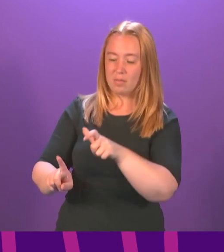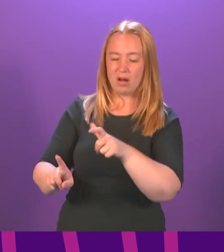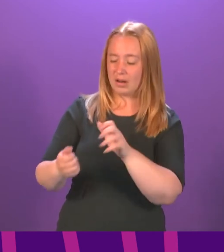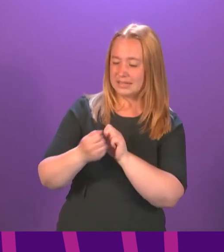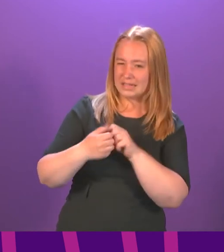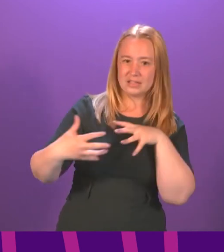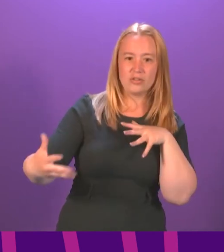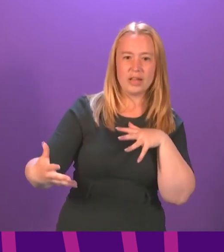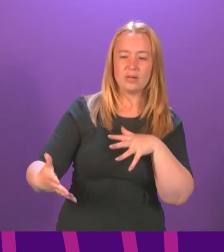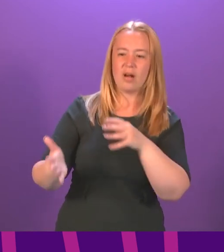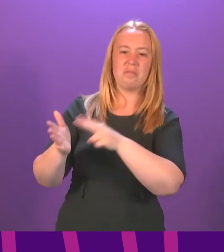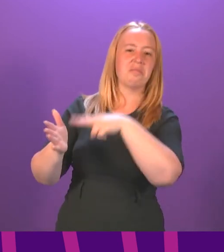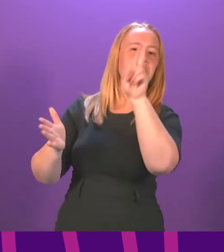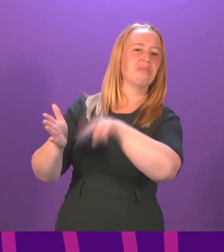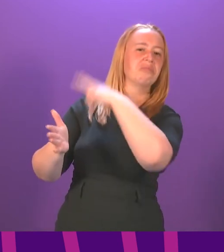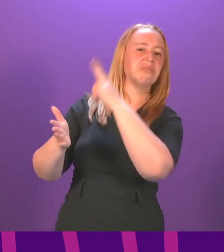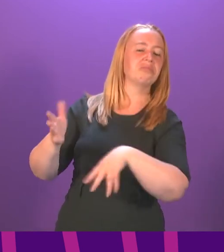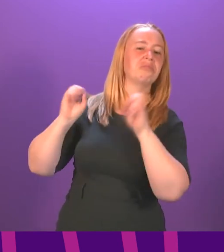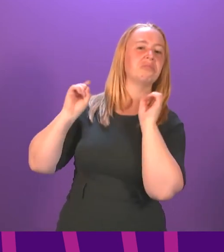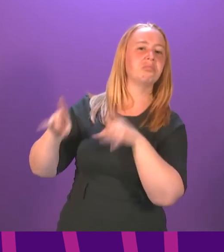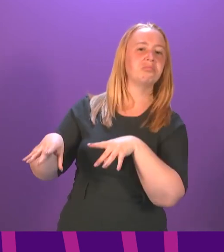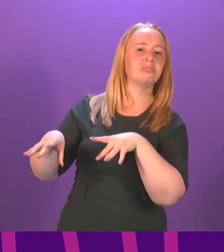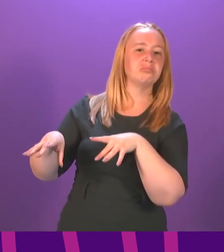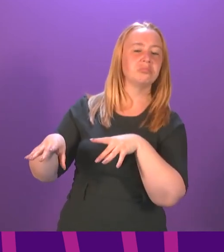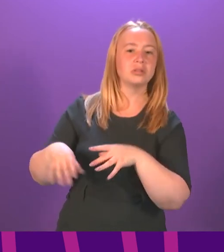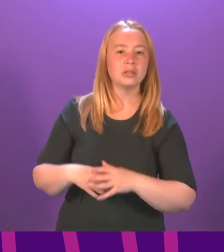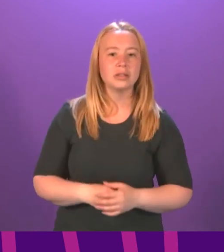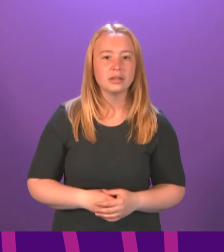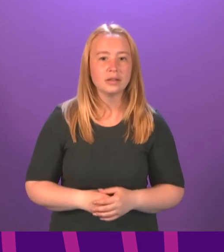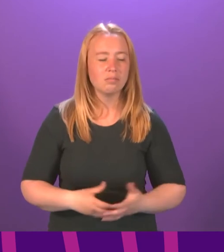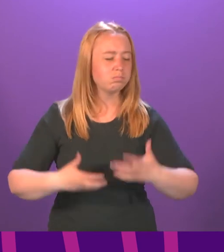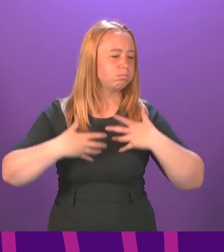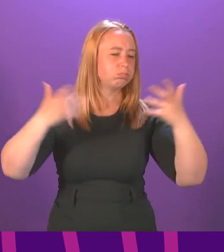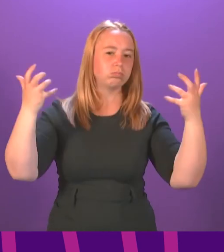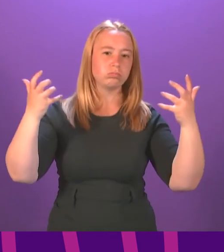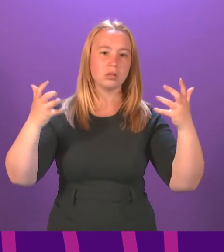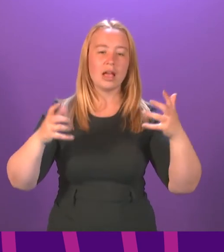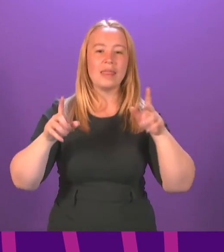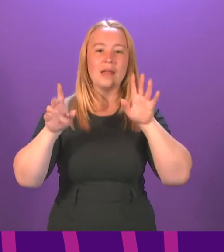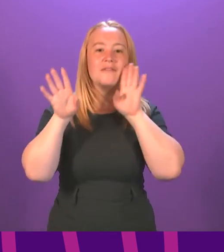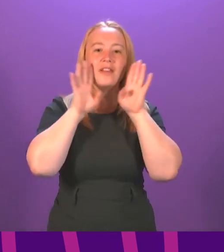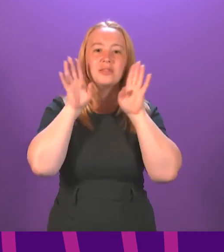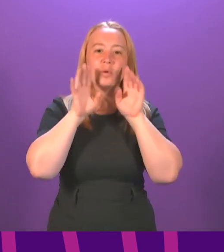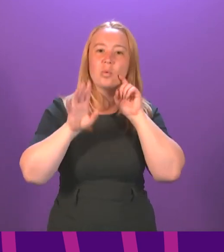lists than to say scratch that to our outraged Facebook posts.